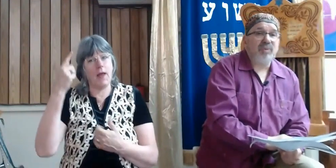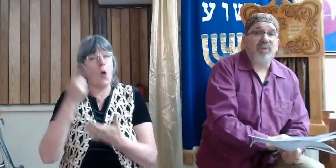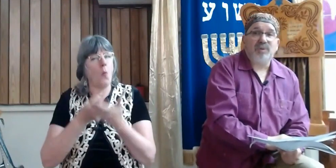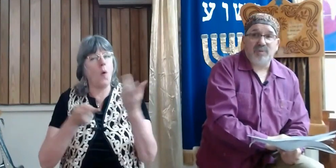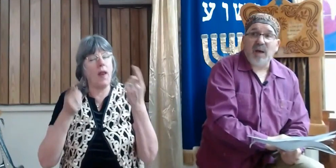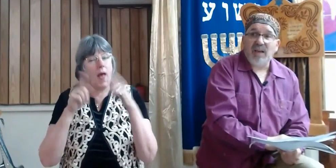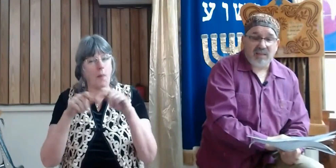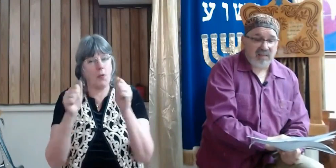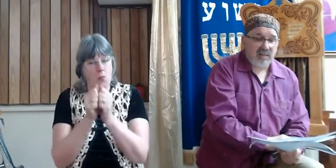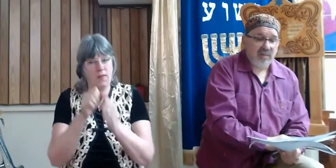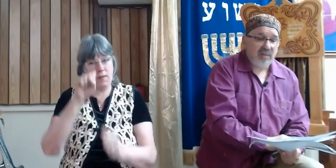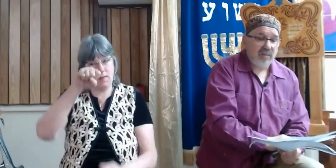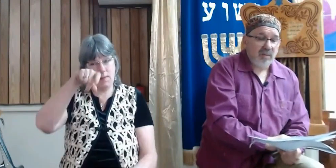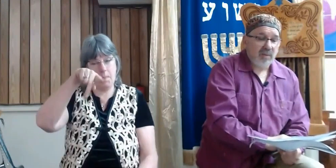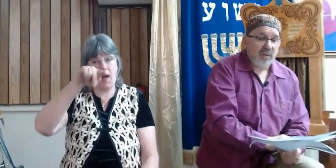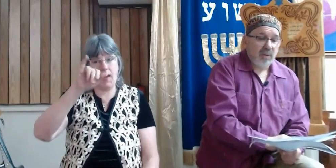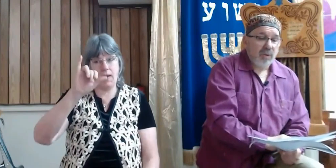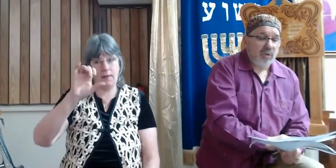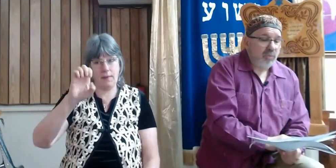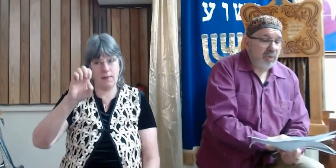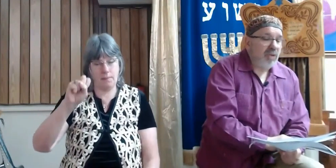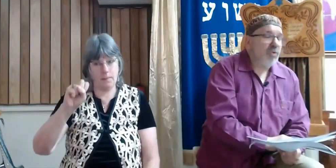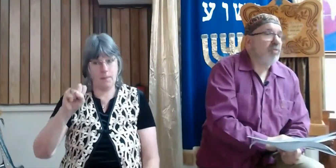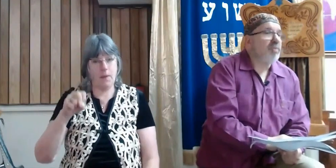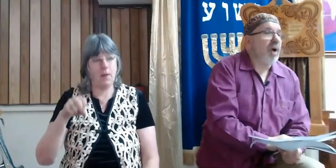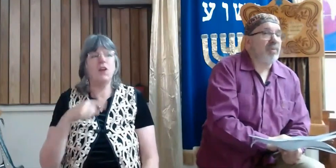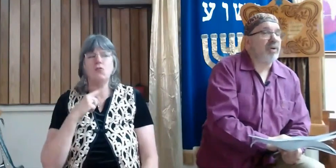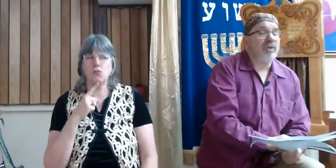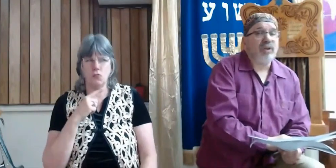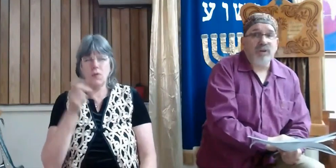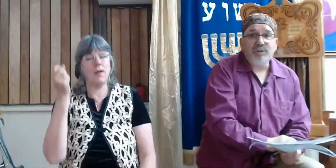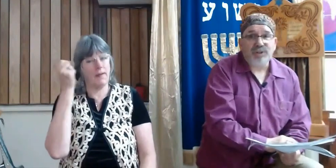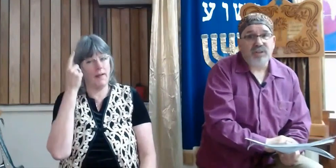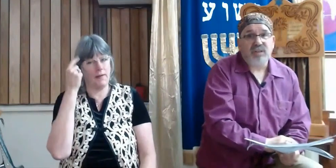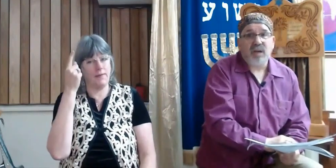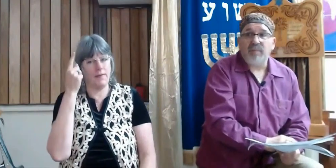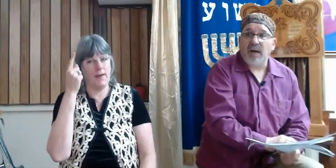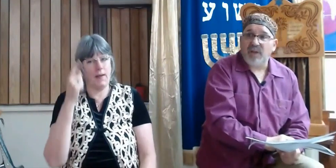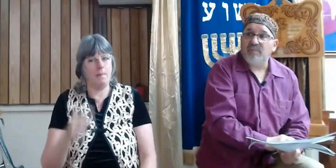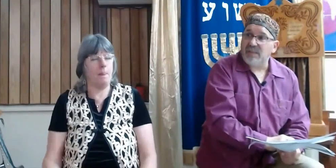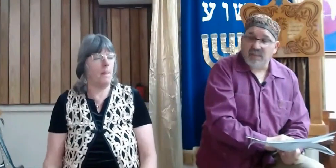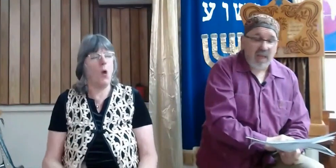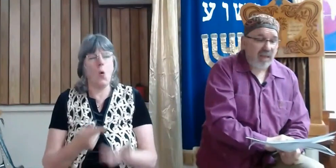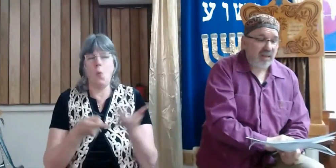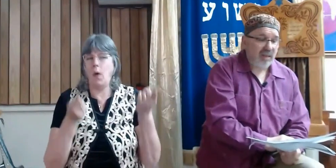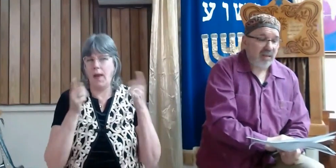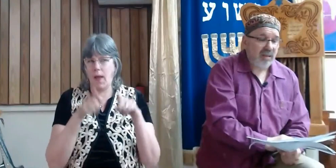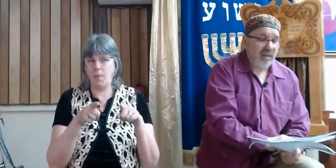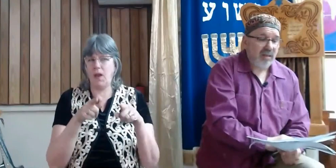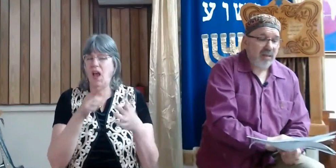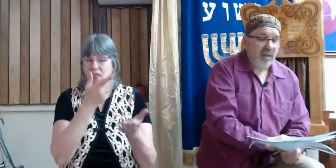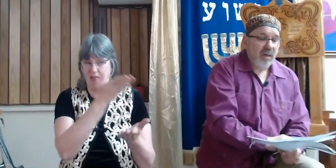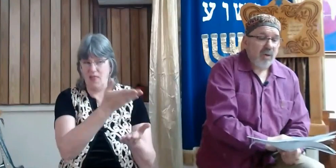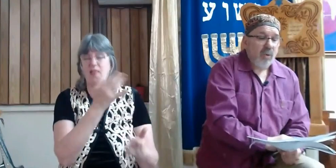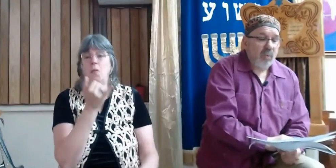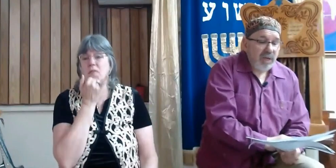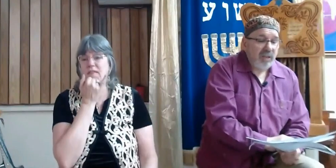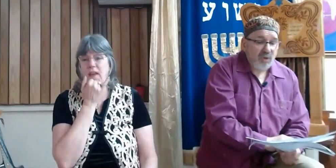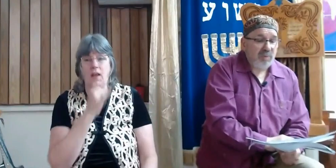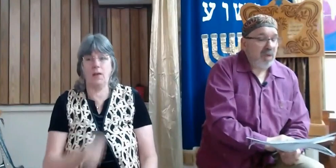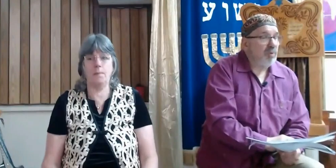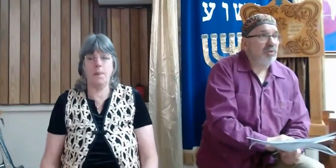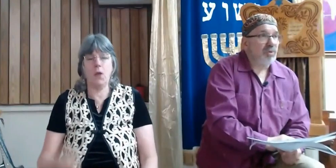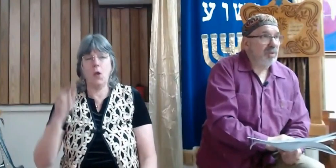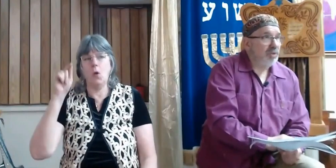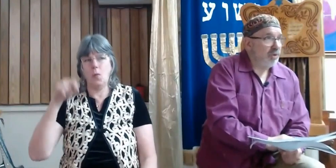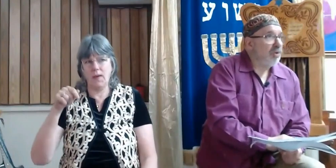happened with those spies, to really draw a proper conclusion about their mistake, we